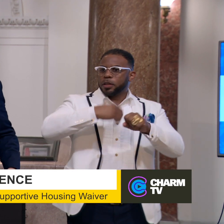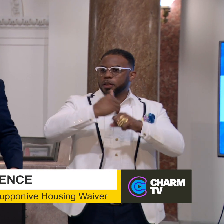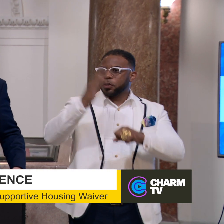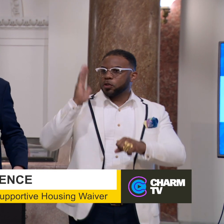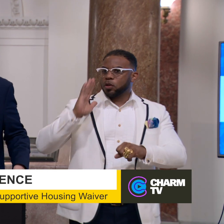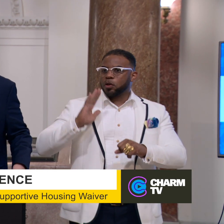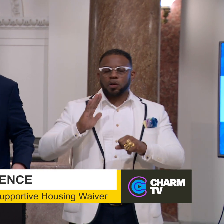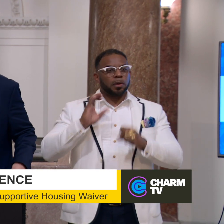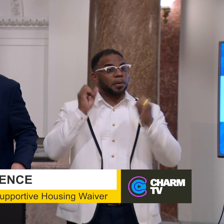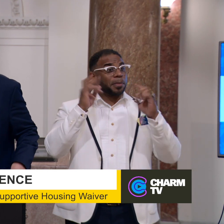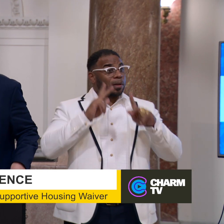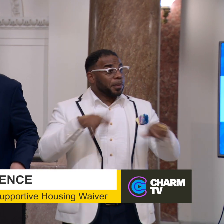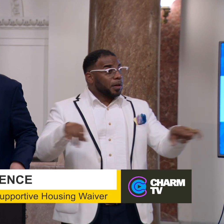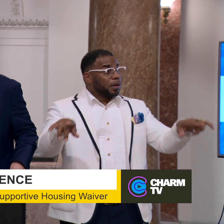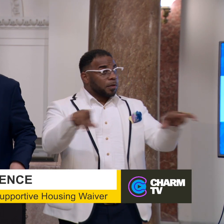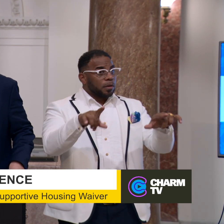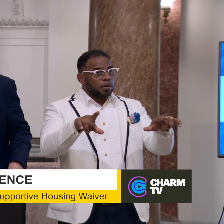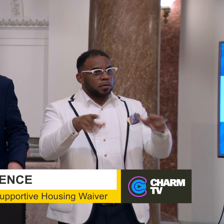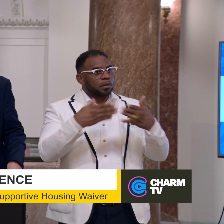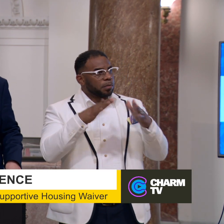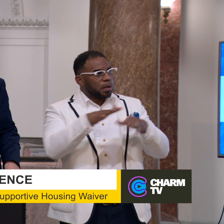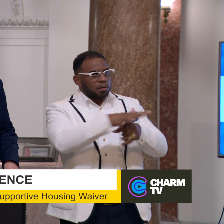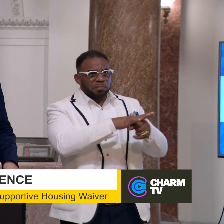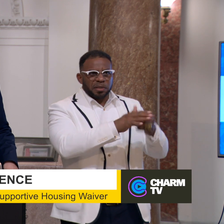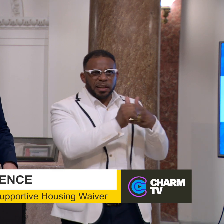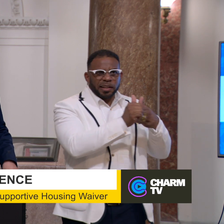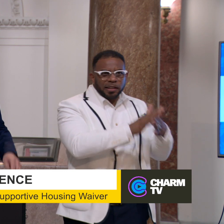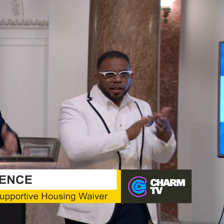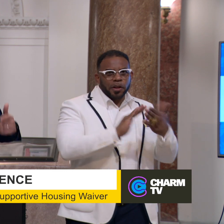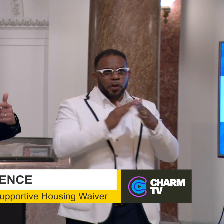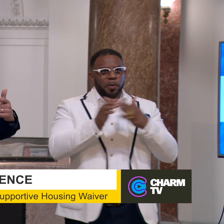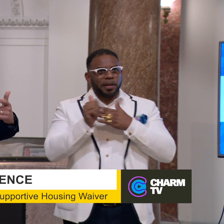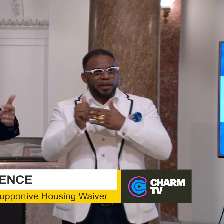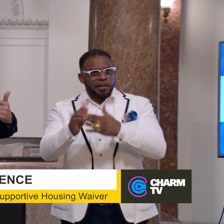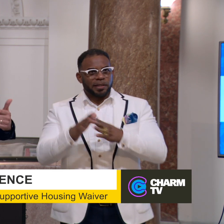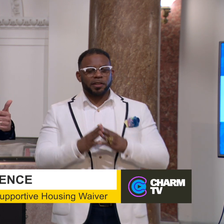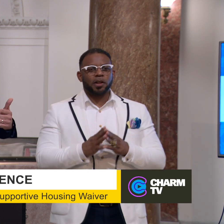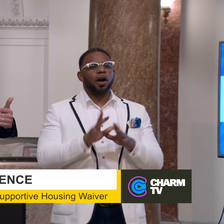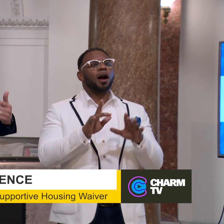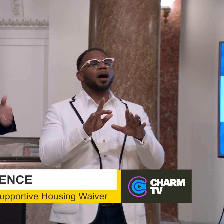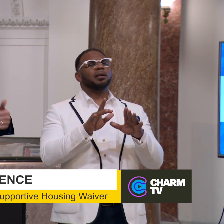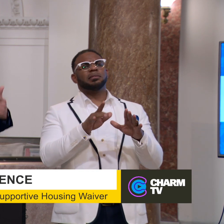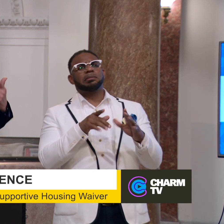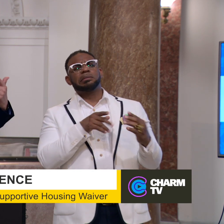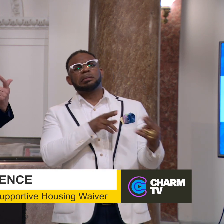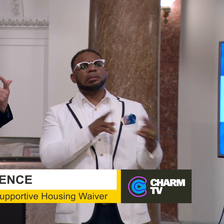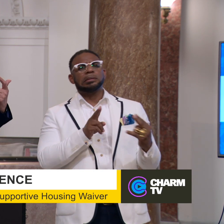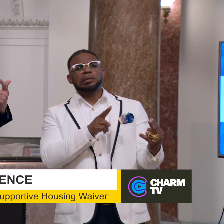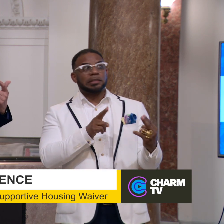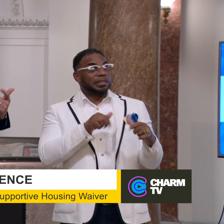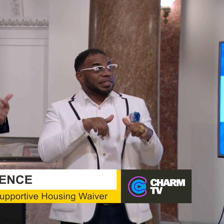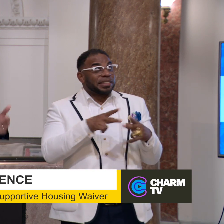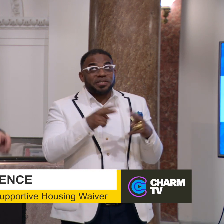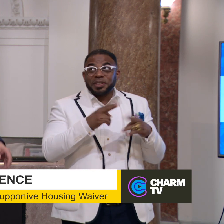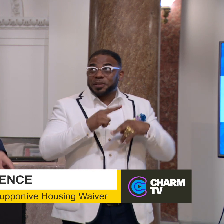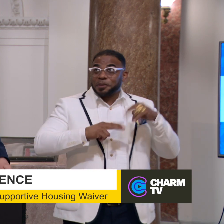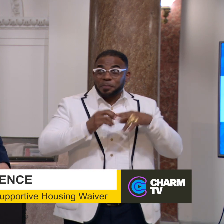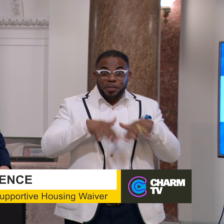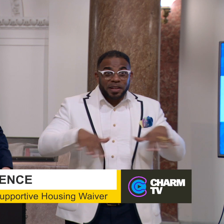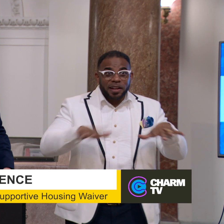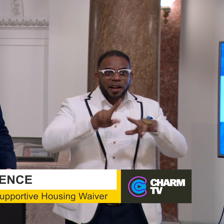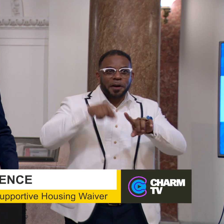ago, many people, public sector leaders and community leaders would argue, sometimes in this very building,